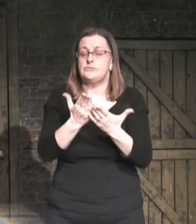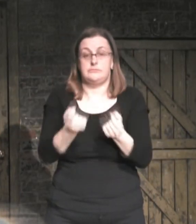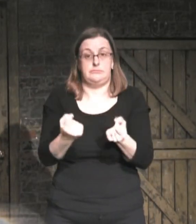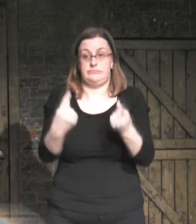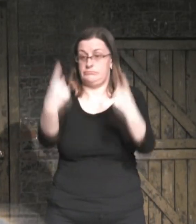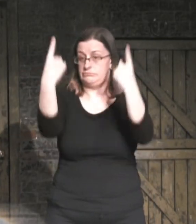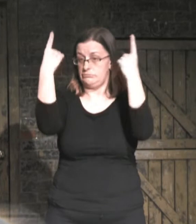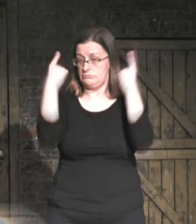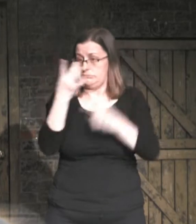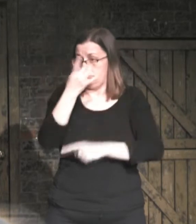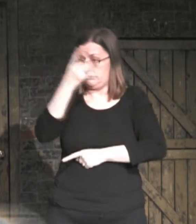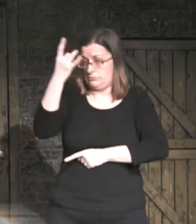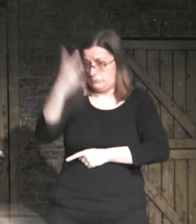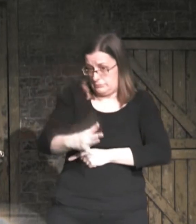Here are two examples.